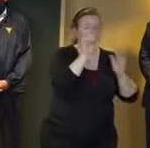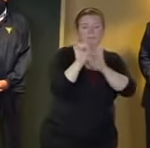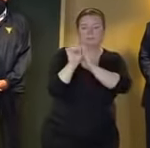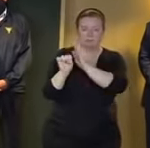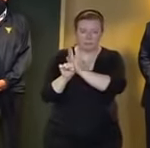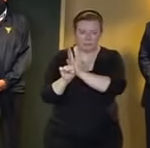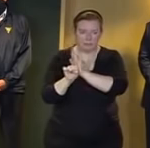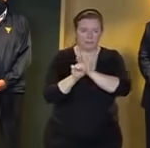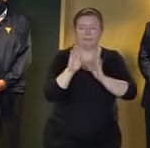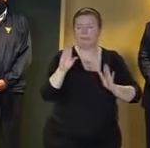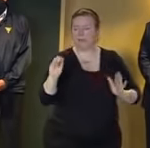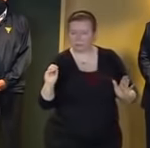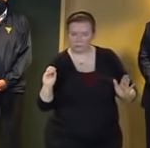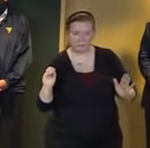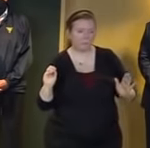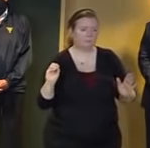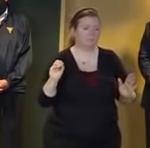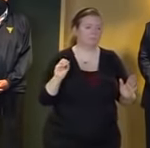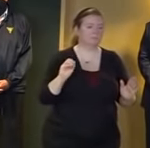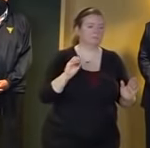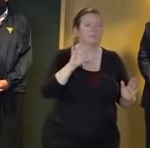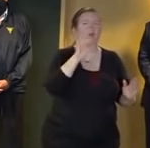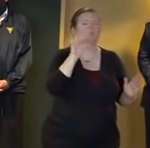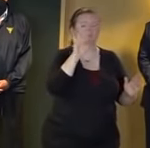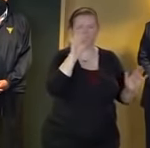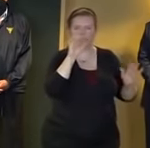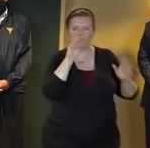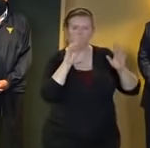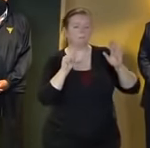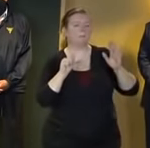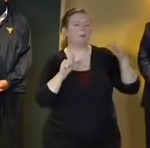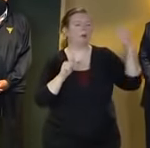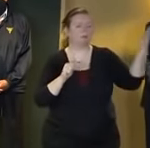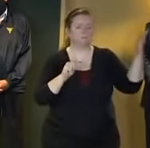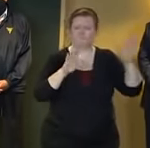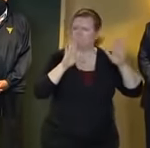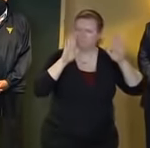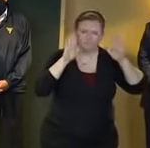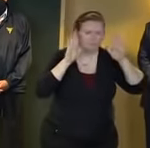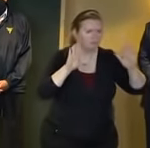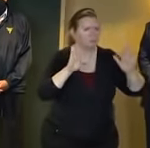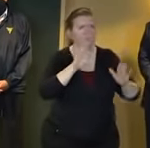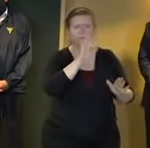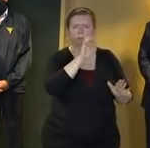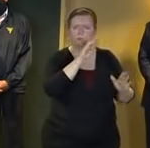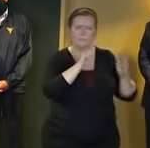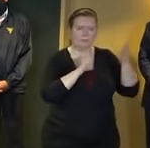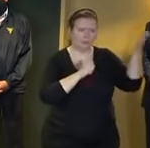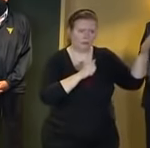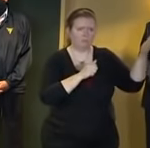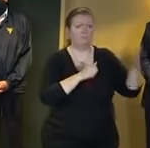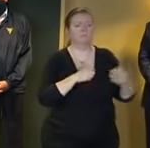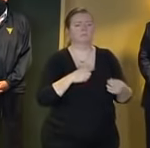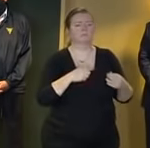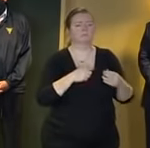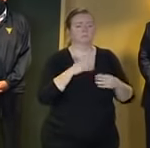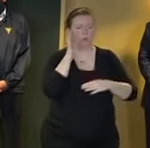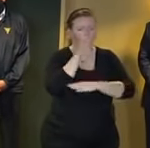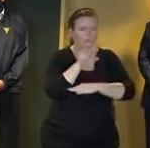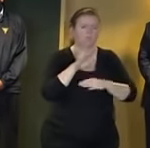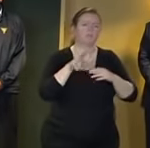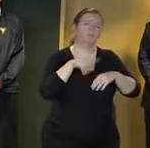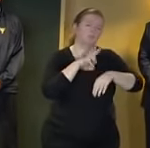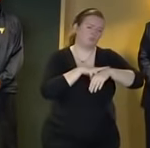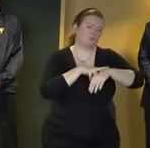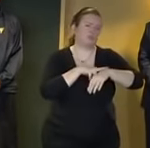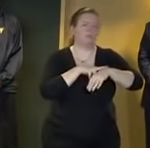fema region 2 has been phenomenal as always and actually this afternoon at 12 30 we have a national call of